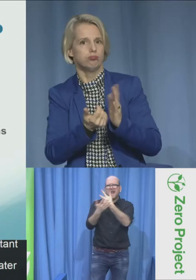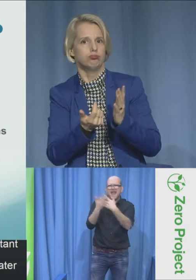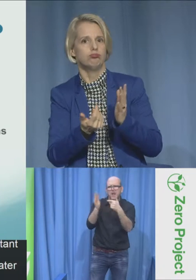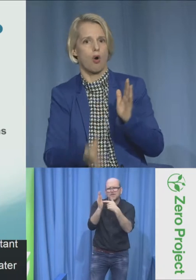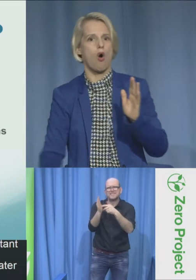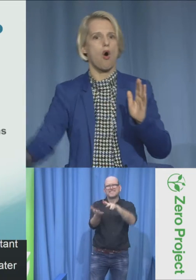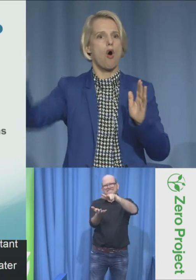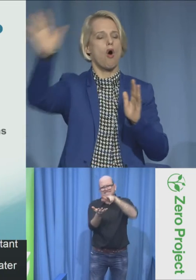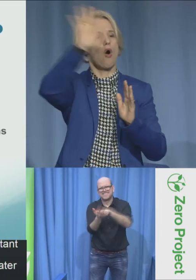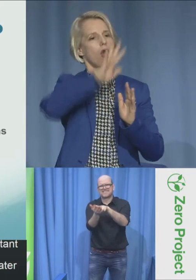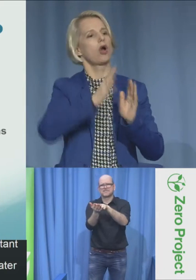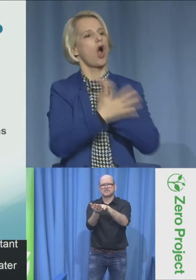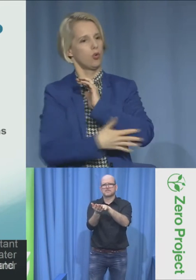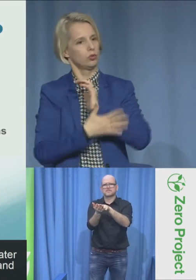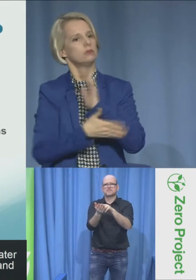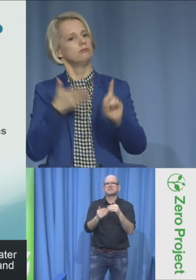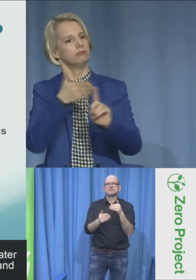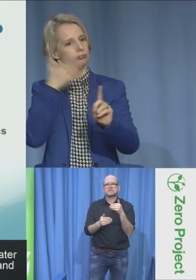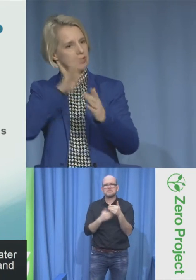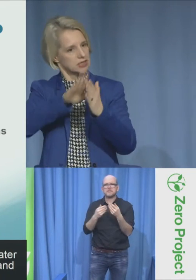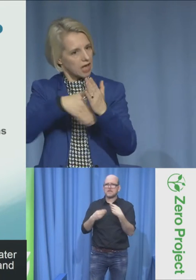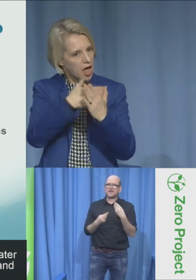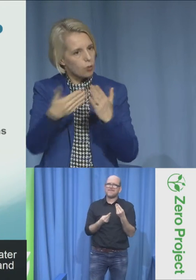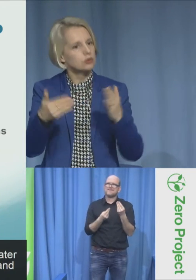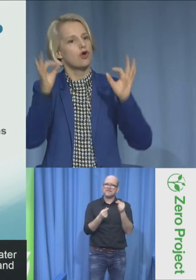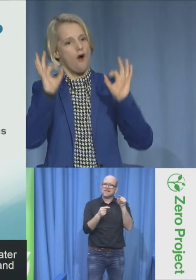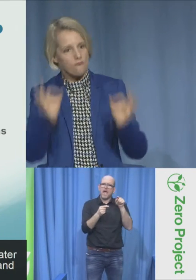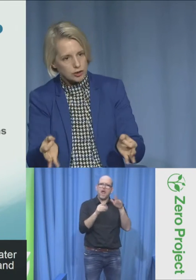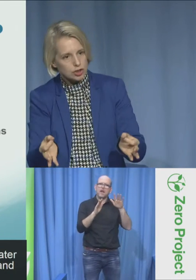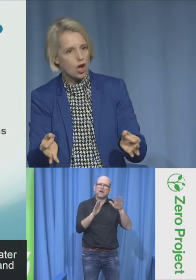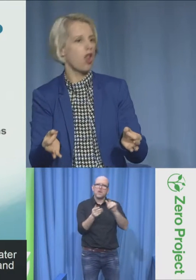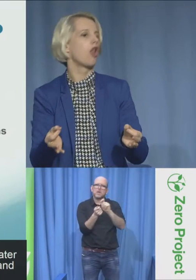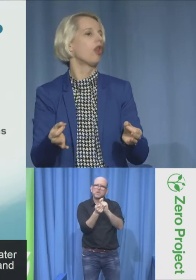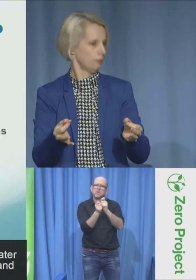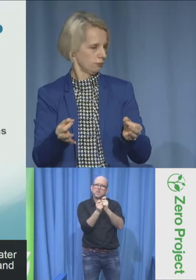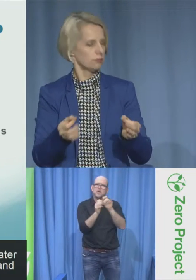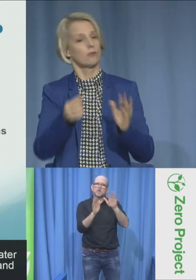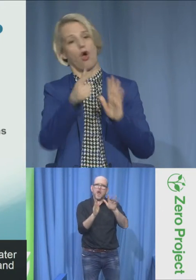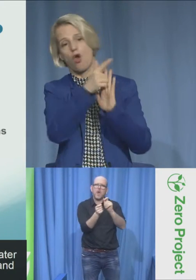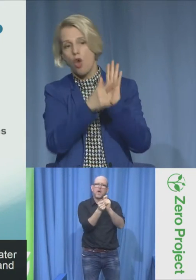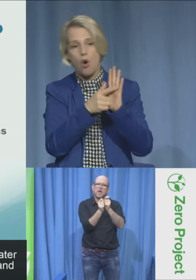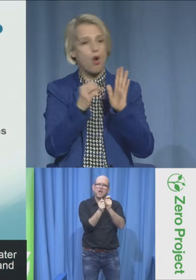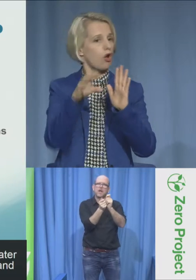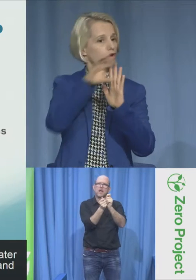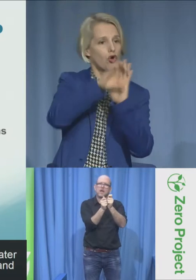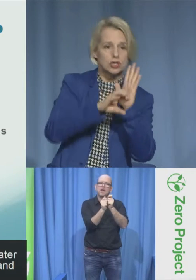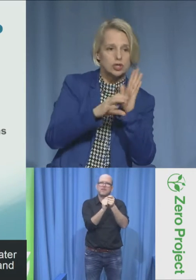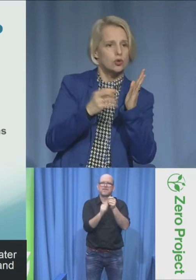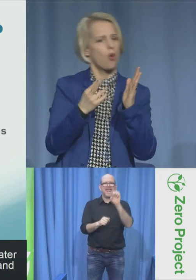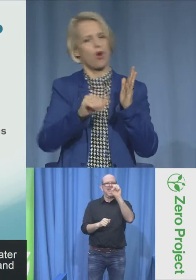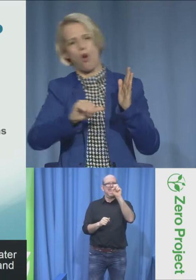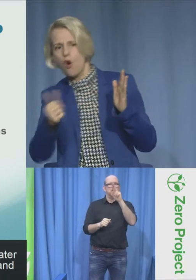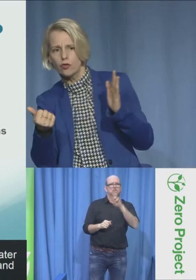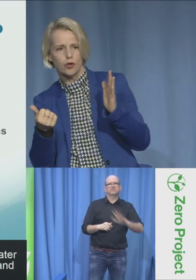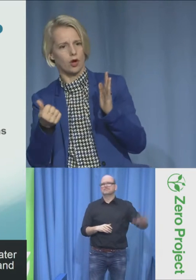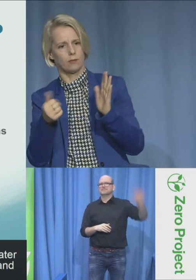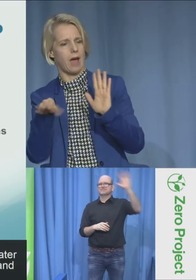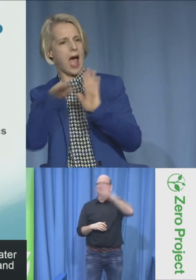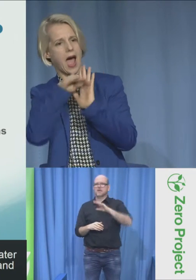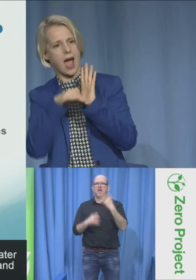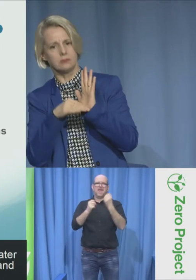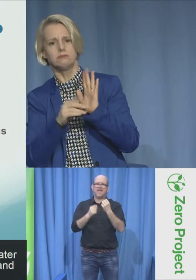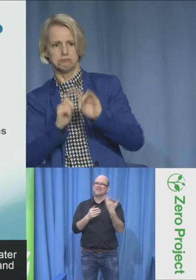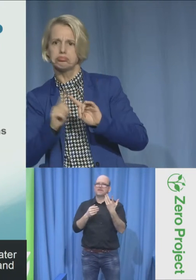to be implemented because now most EU member states have sign languages recognized in their